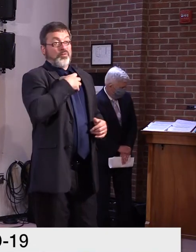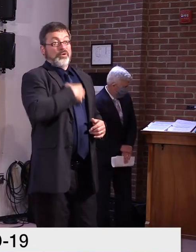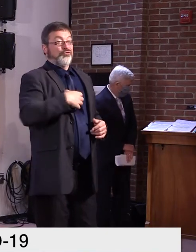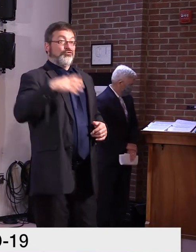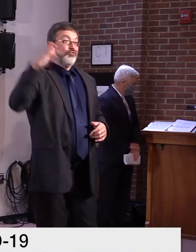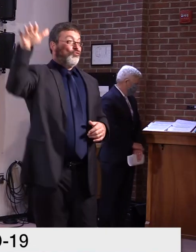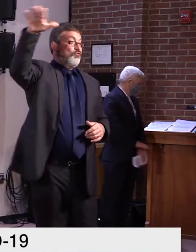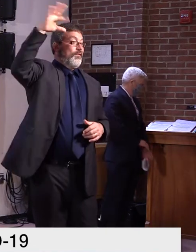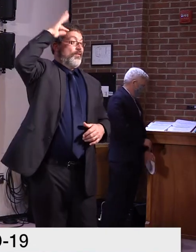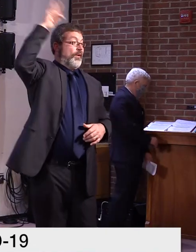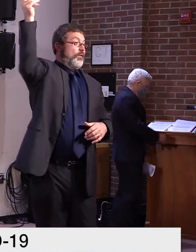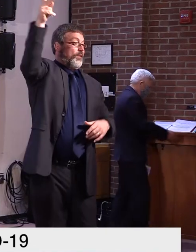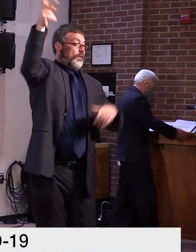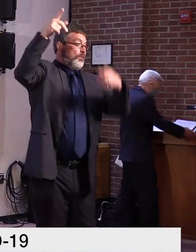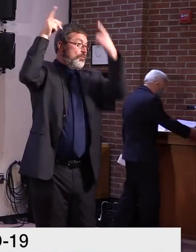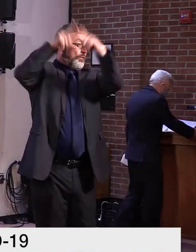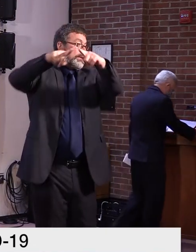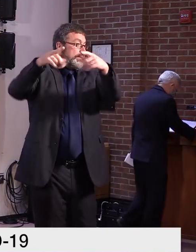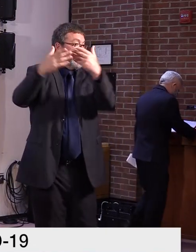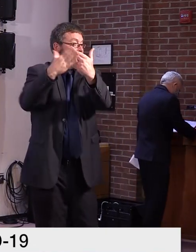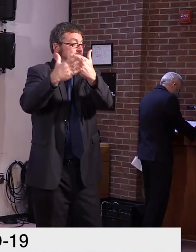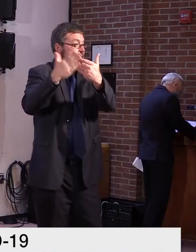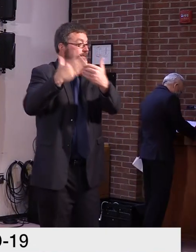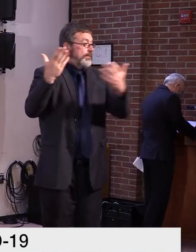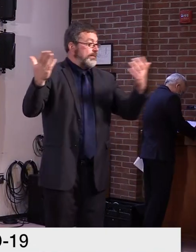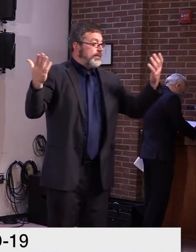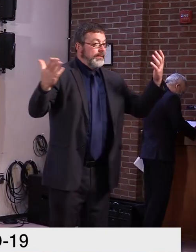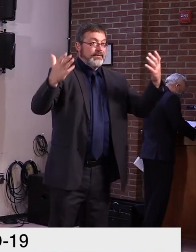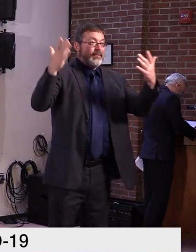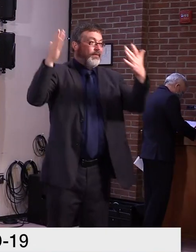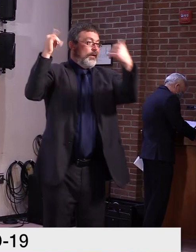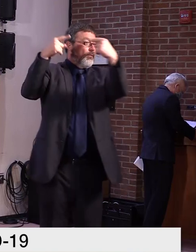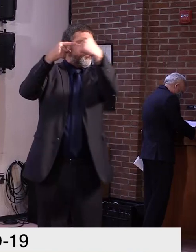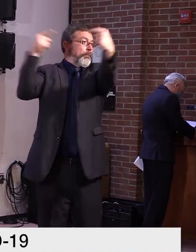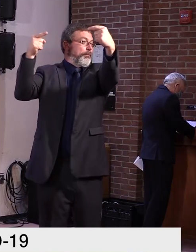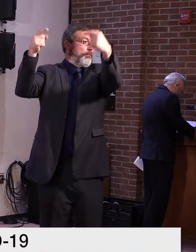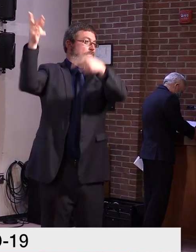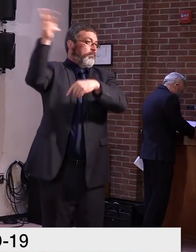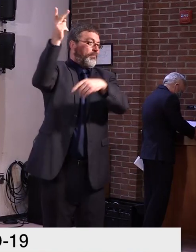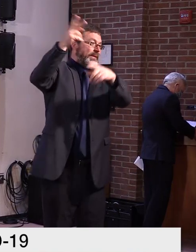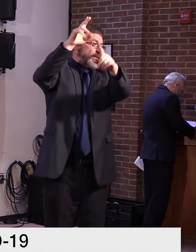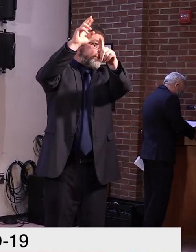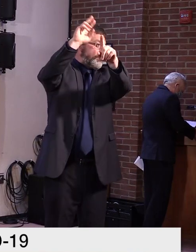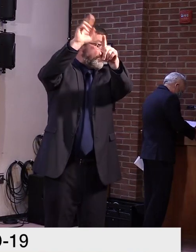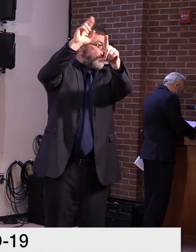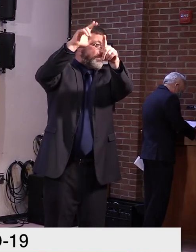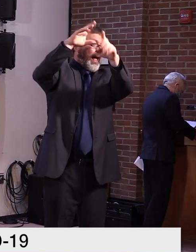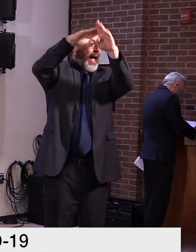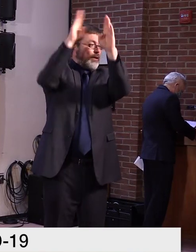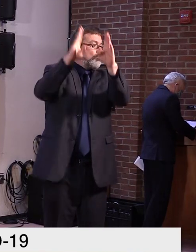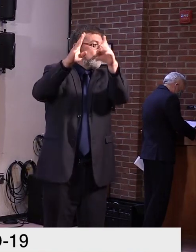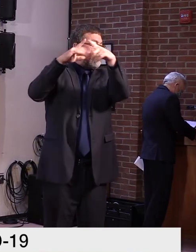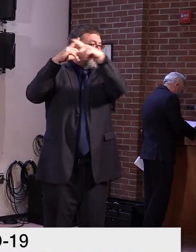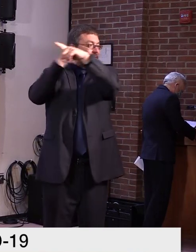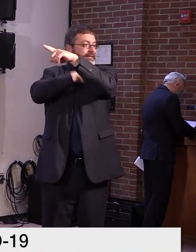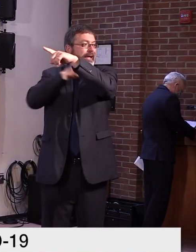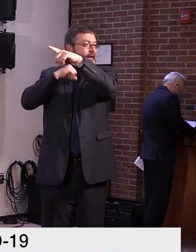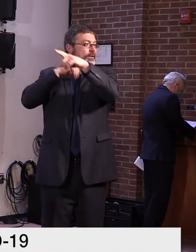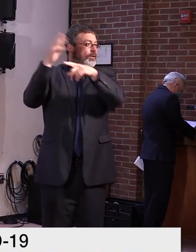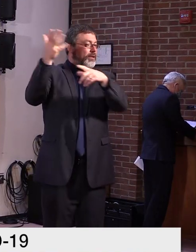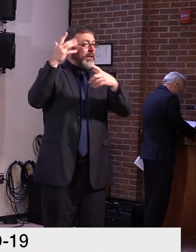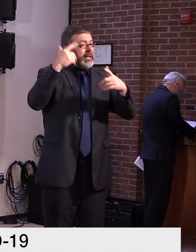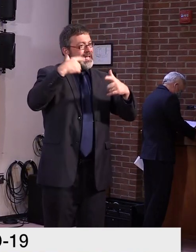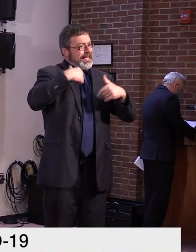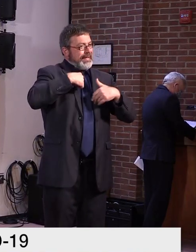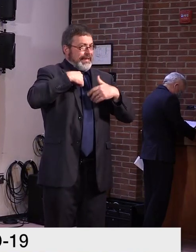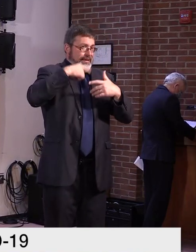There's always a way for everyone, uh, to give, uh, give a little bit, uh, to come to some conclusion. So, um, um, it's